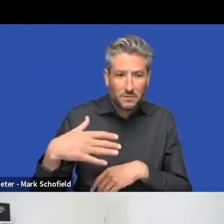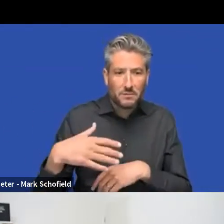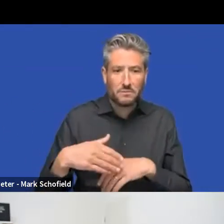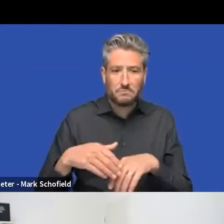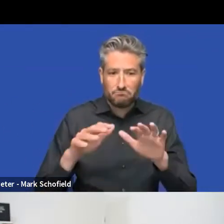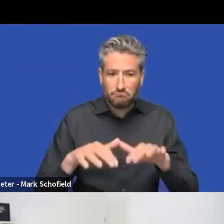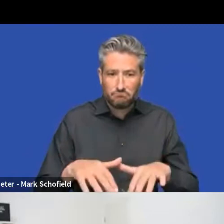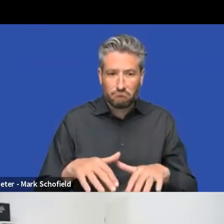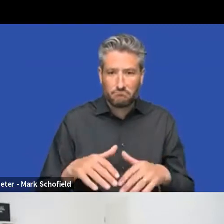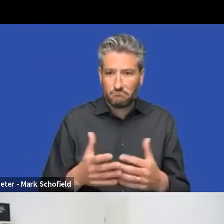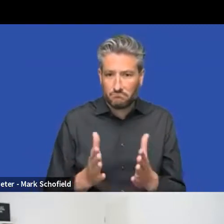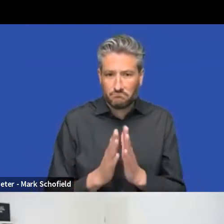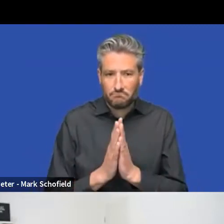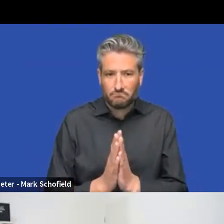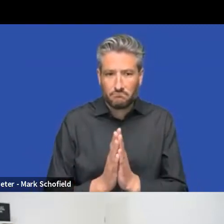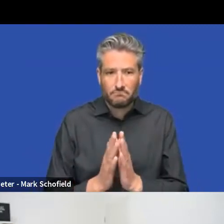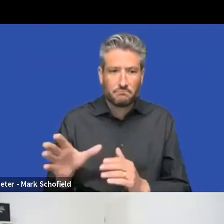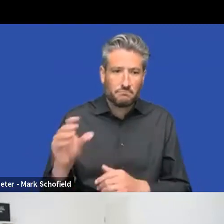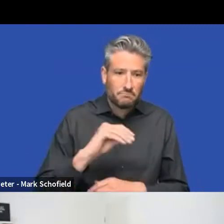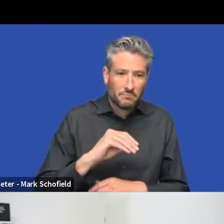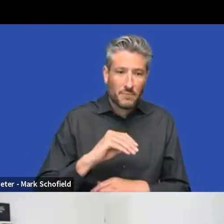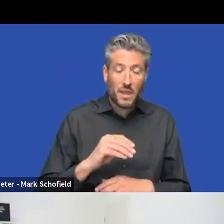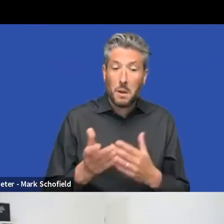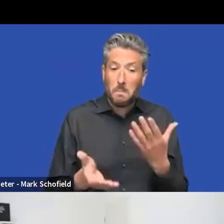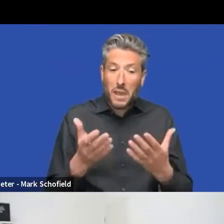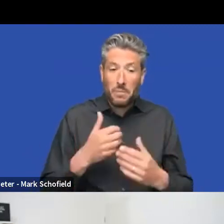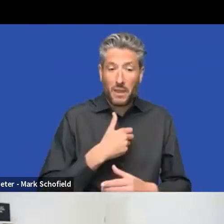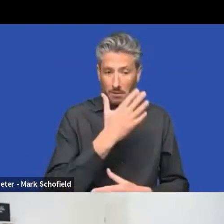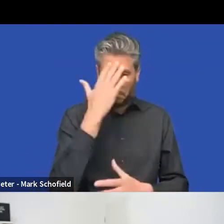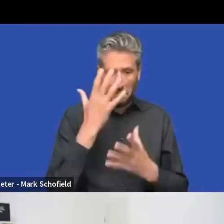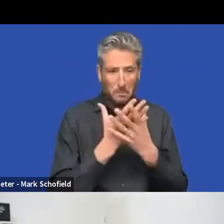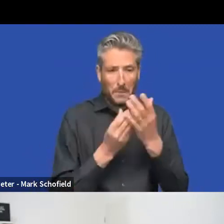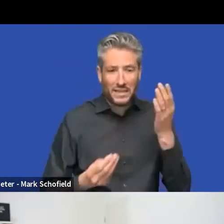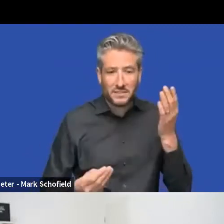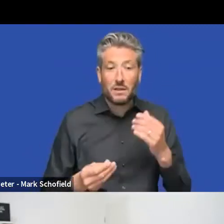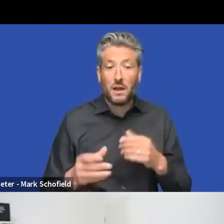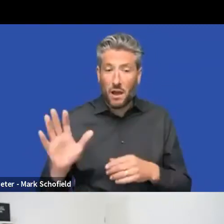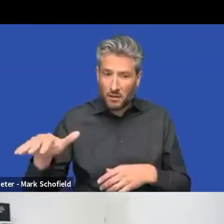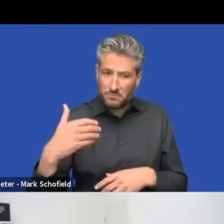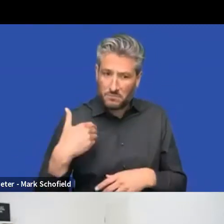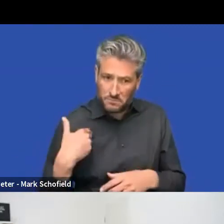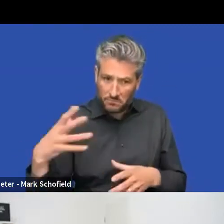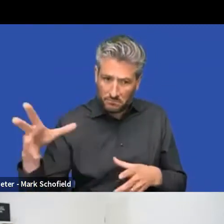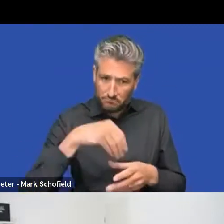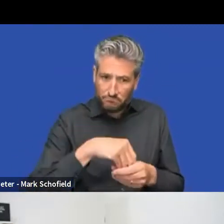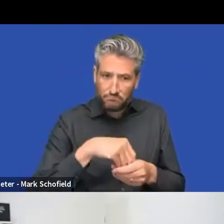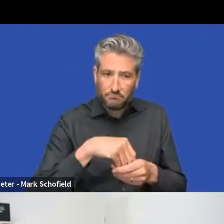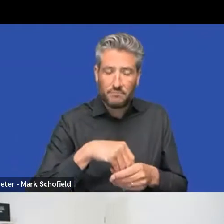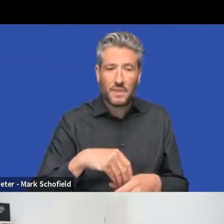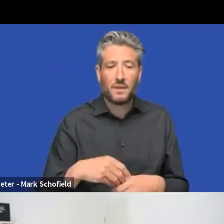where there's something we're missing or something like that and, and getting a chance to, to, you know,